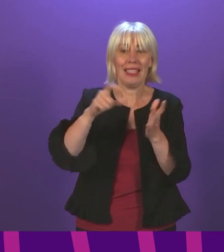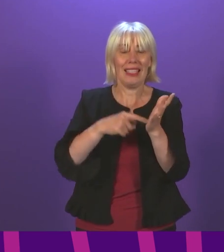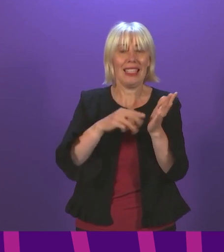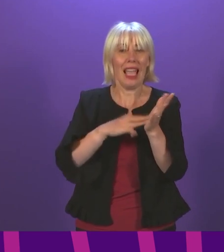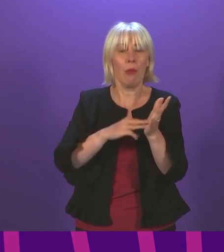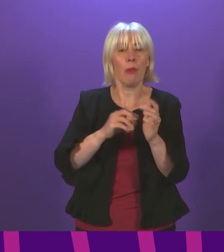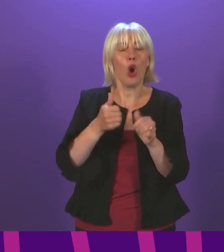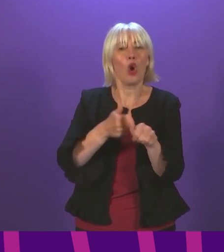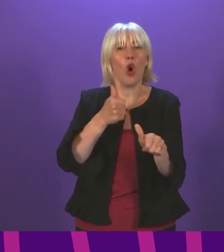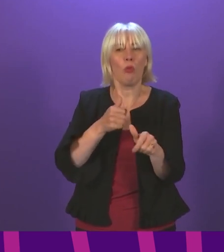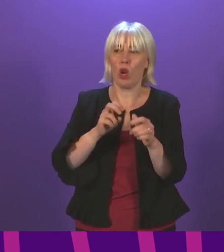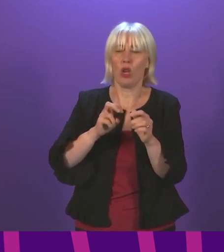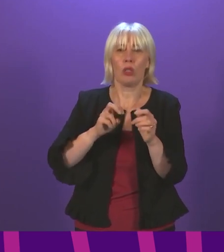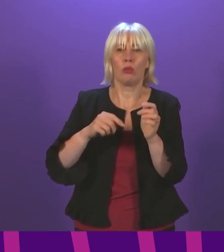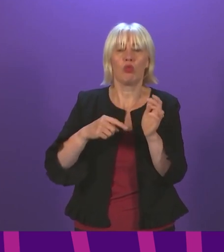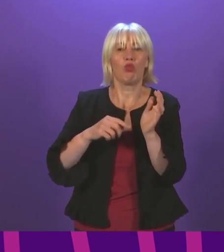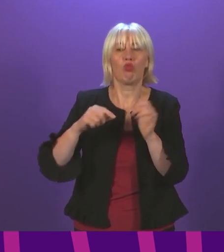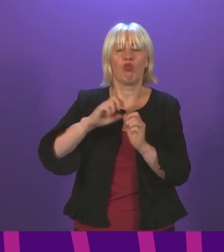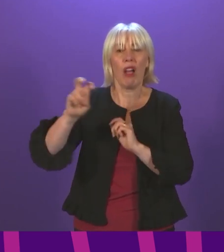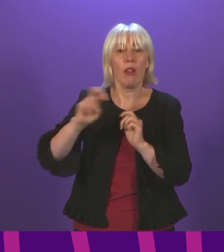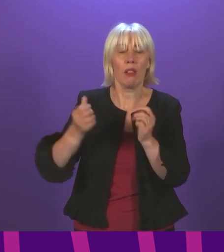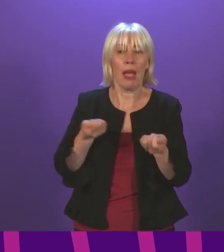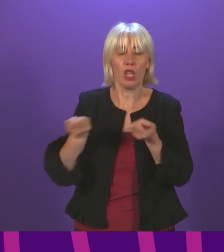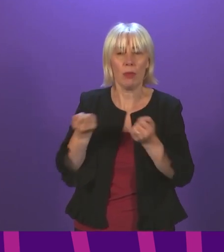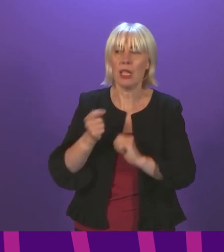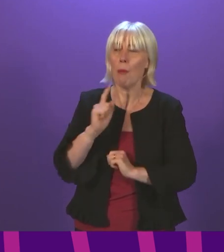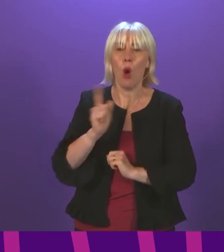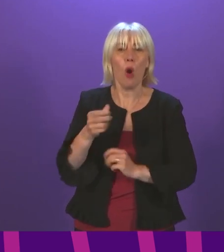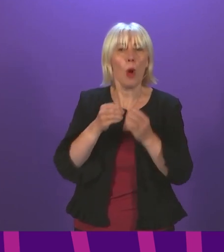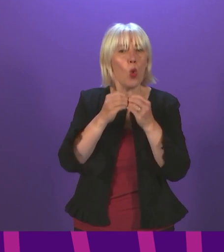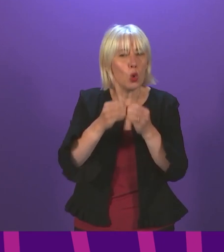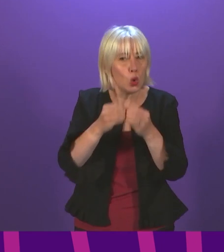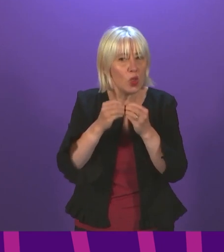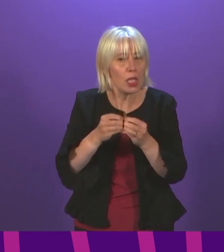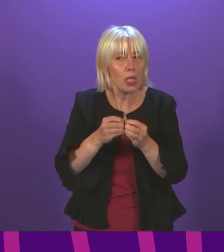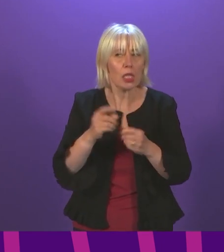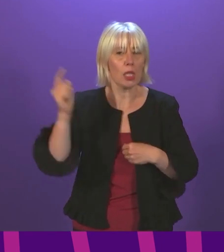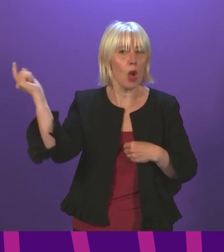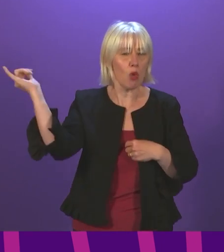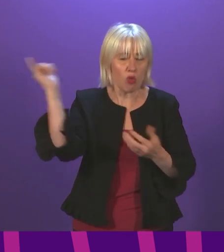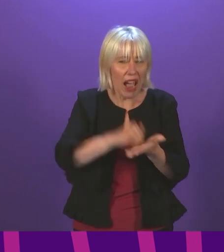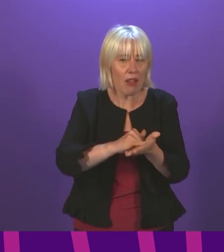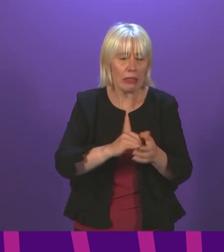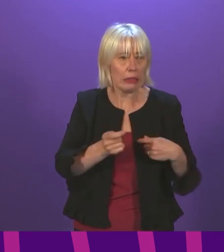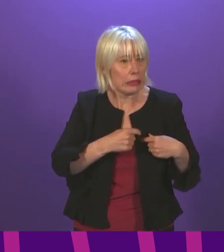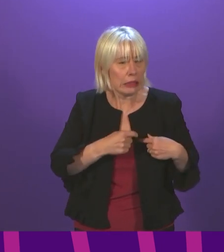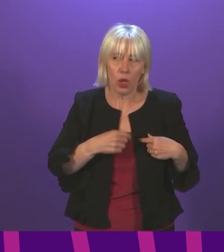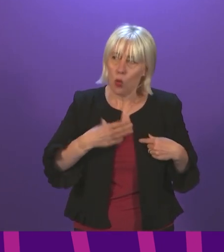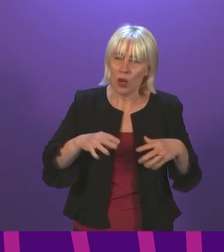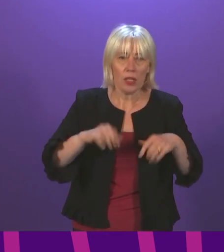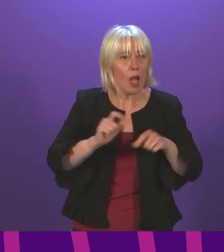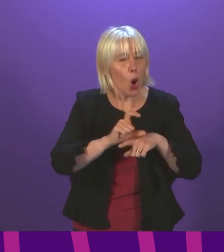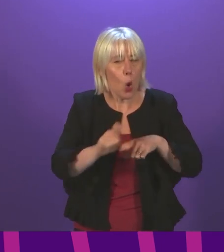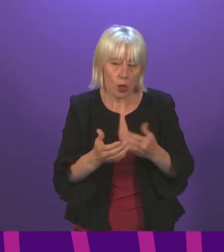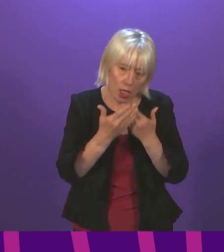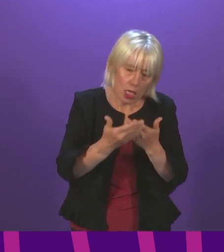there has been any positive response? Are we any further forward for those students who are very anxious to start their courses? First Minister. Well, firstly, can